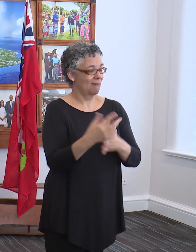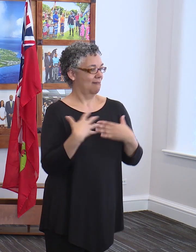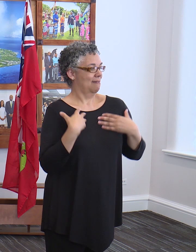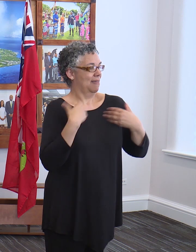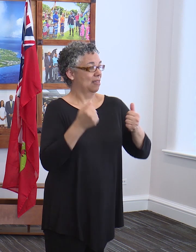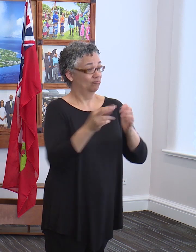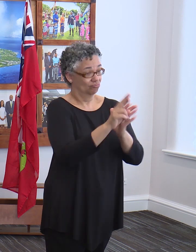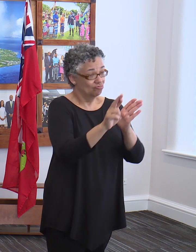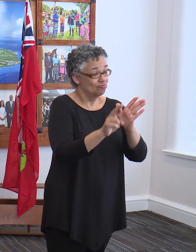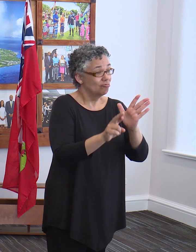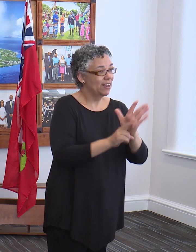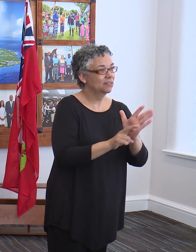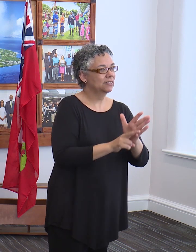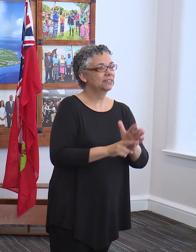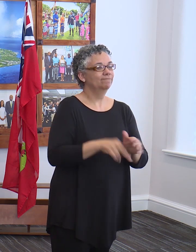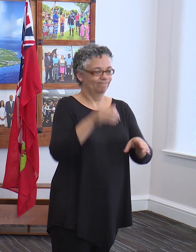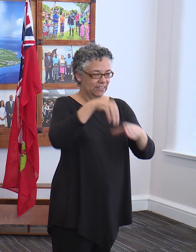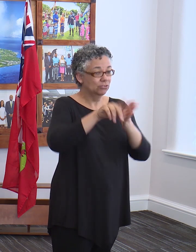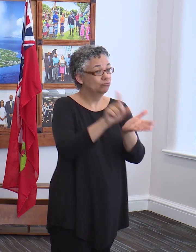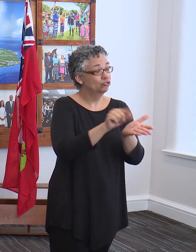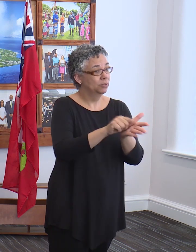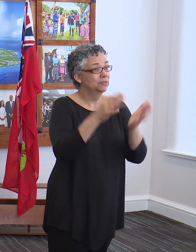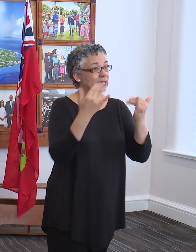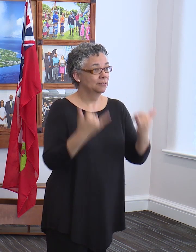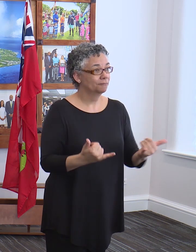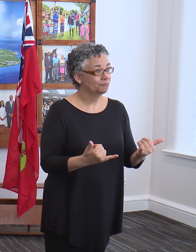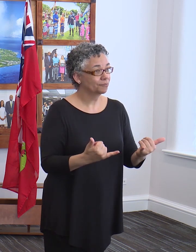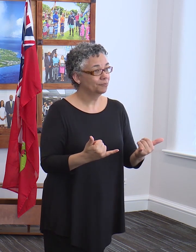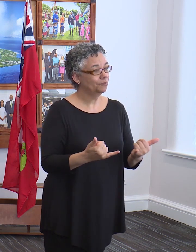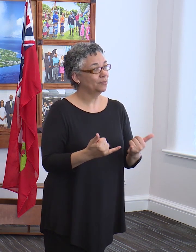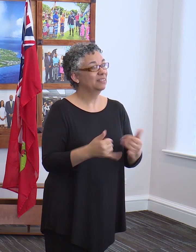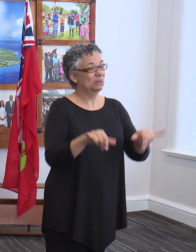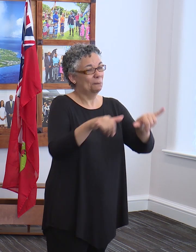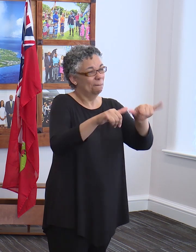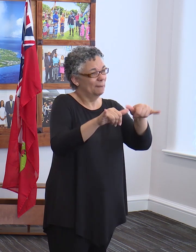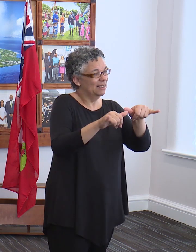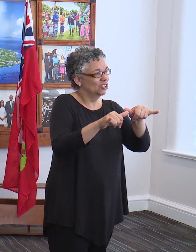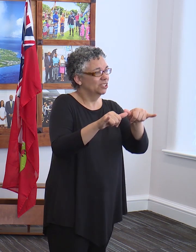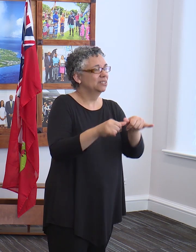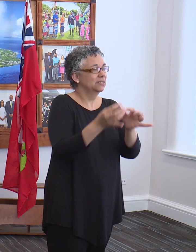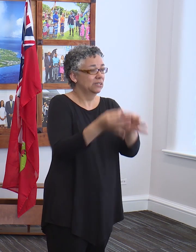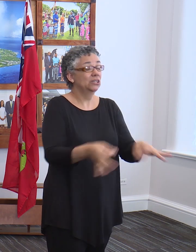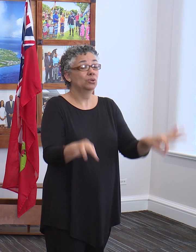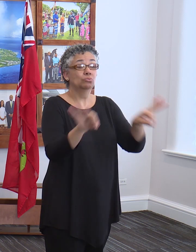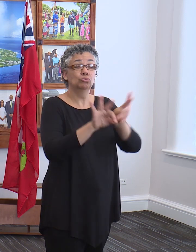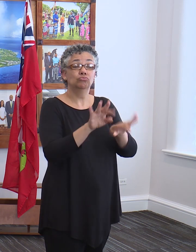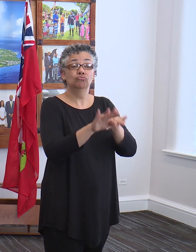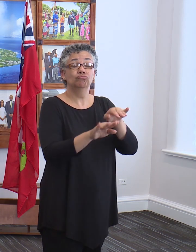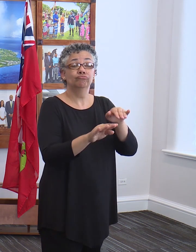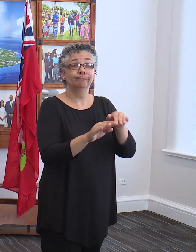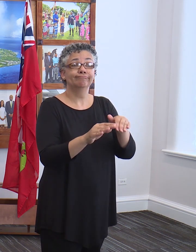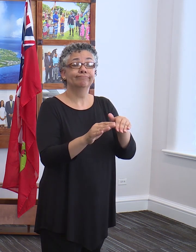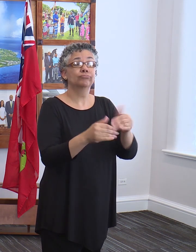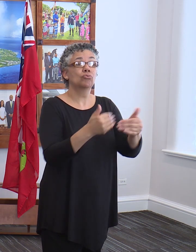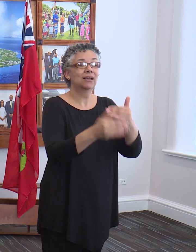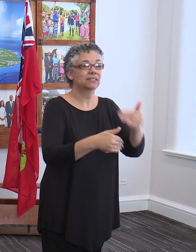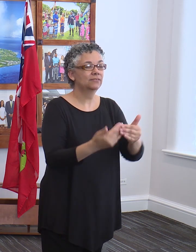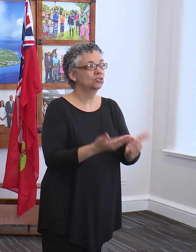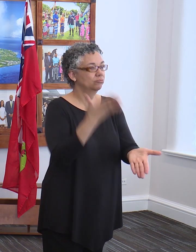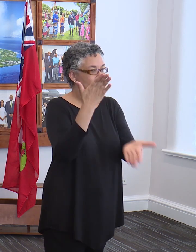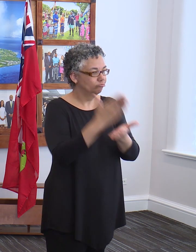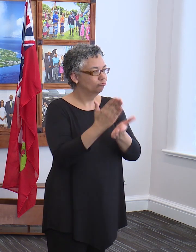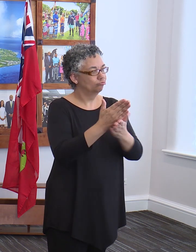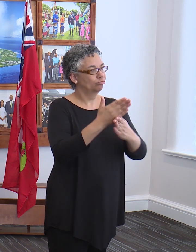been gazetted today. The measure of self-quarantine is an important and significant step to prevent the spread of